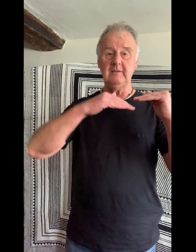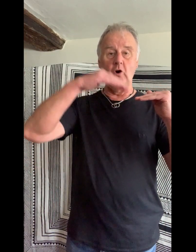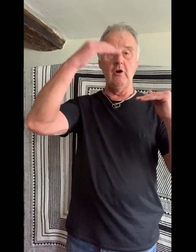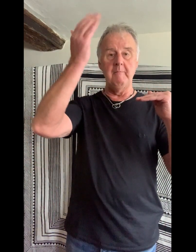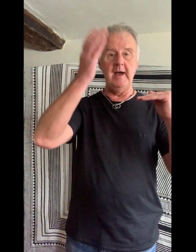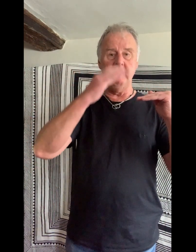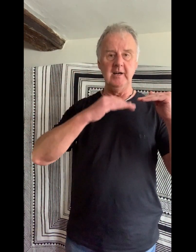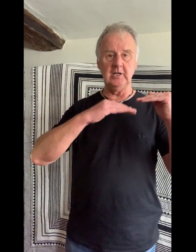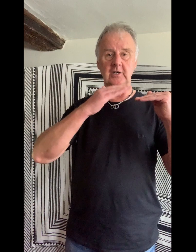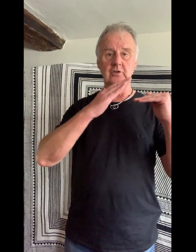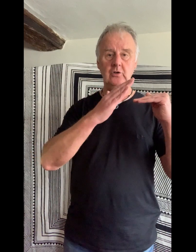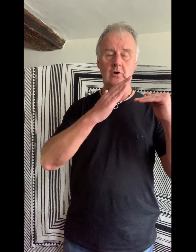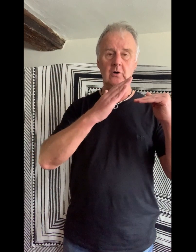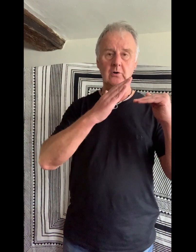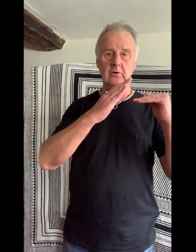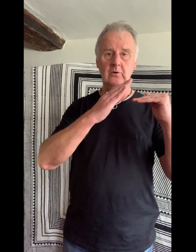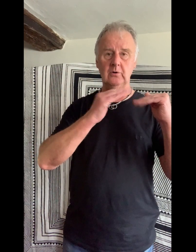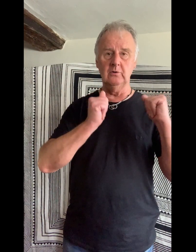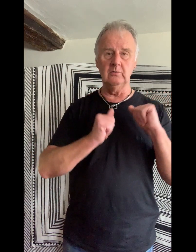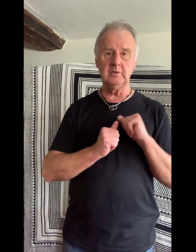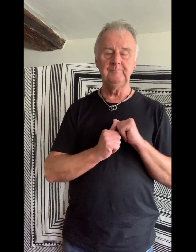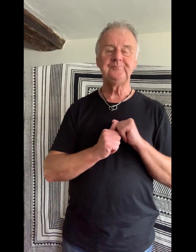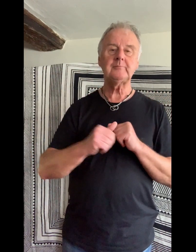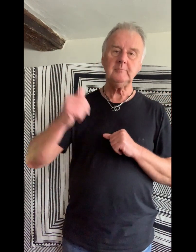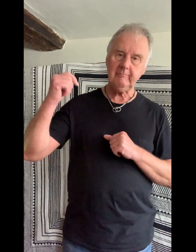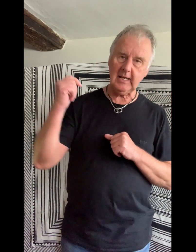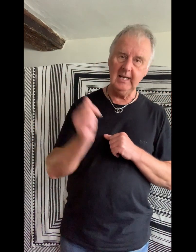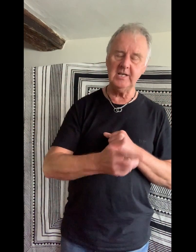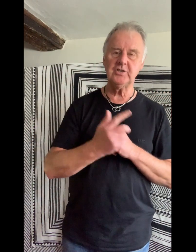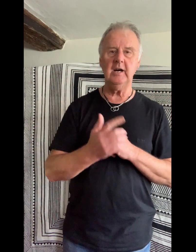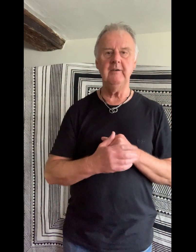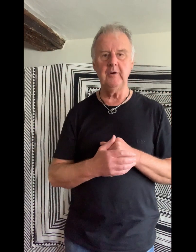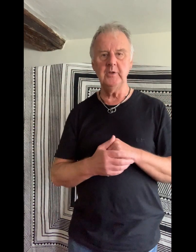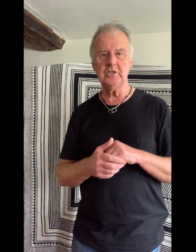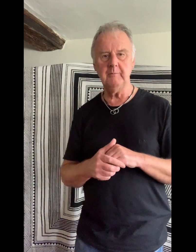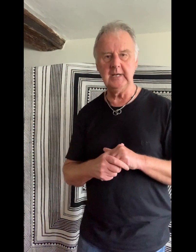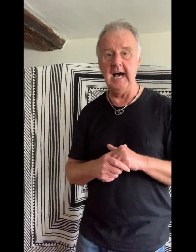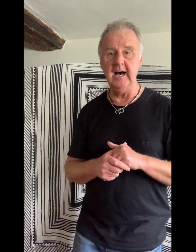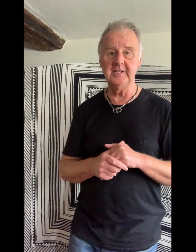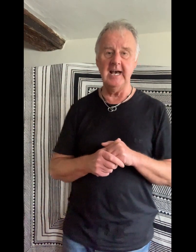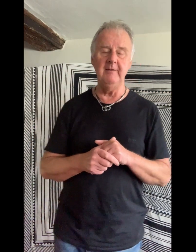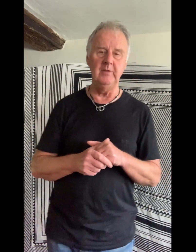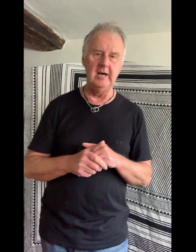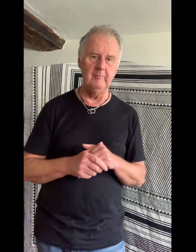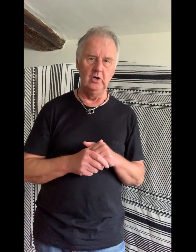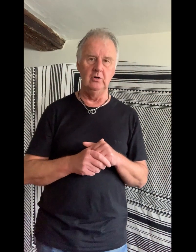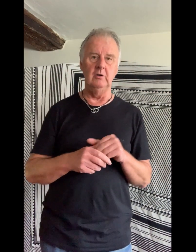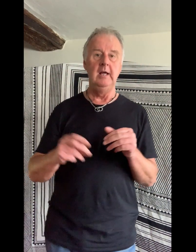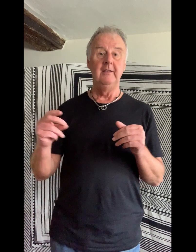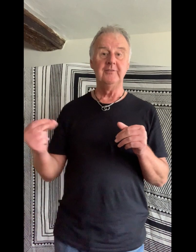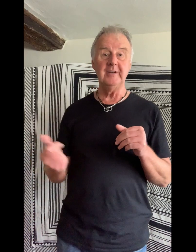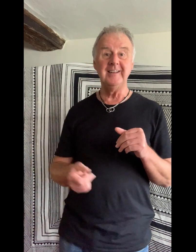for American gold. Let's try it from the top. God damn them all. Three.